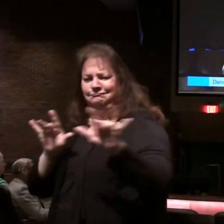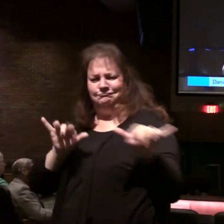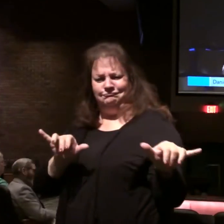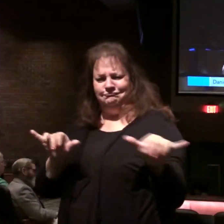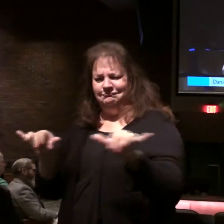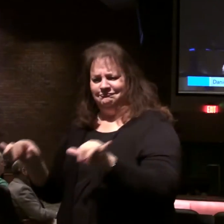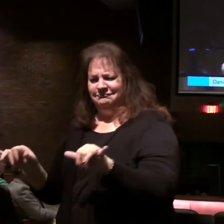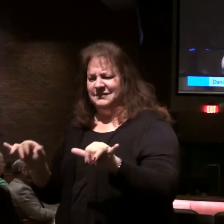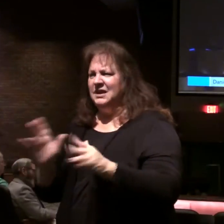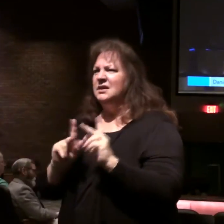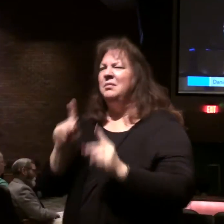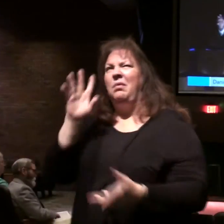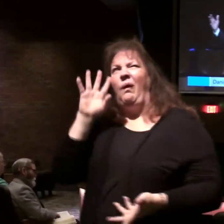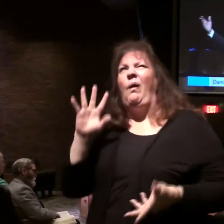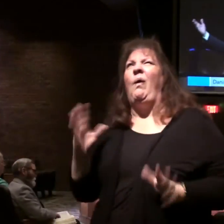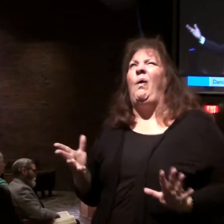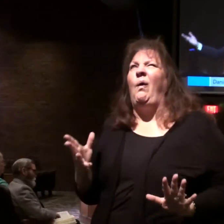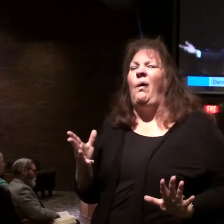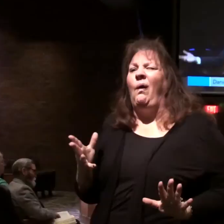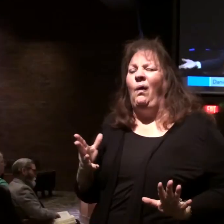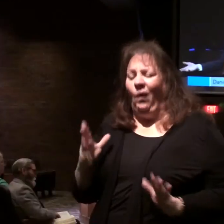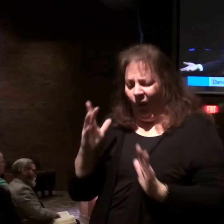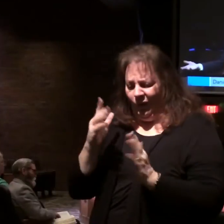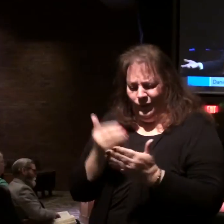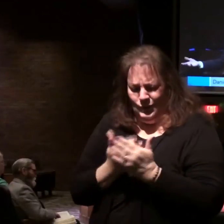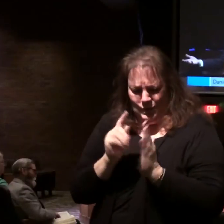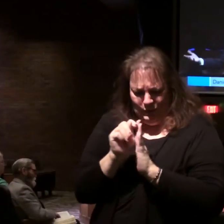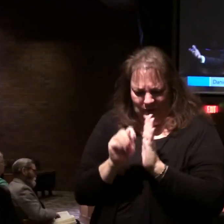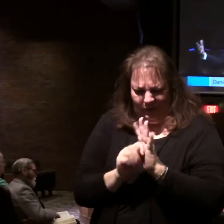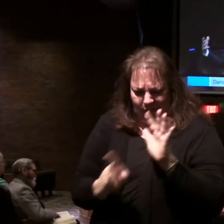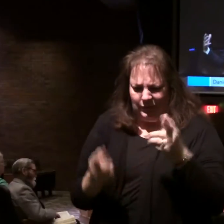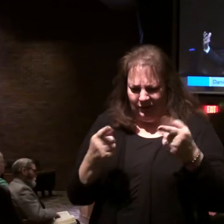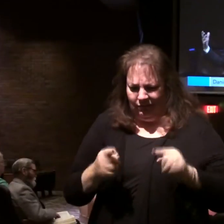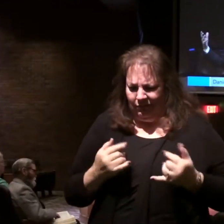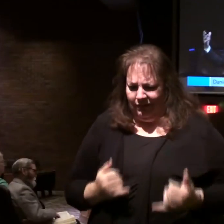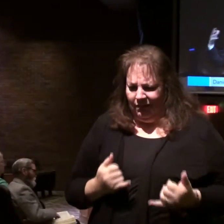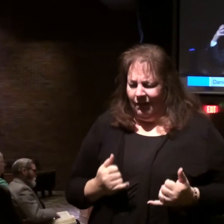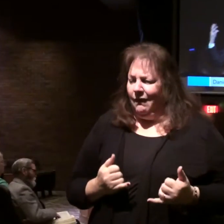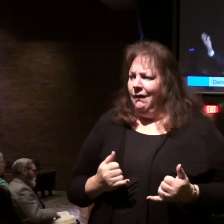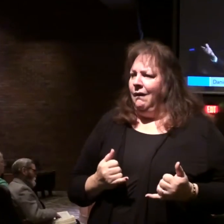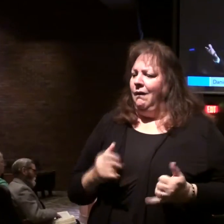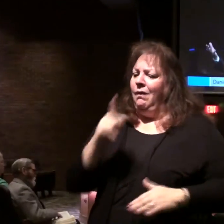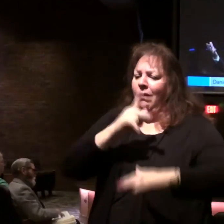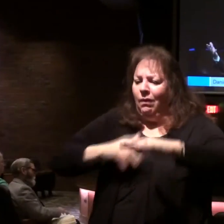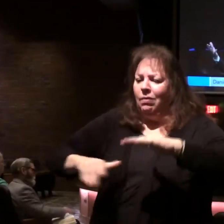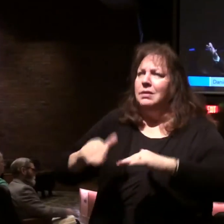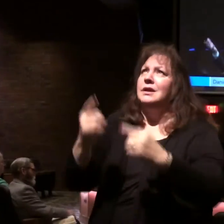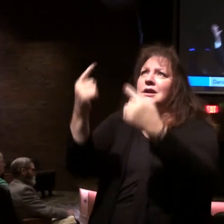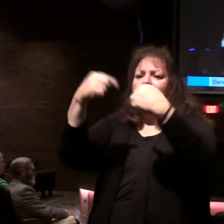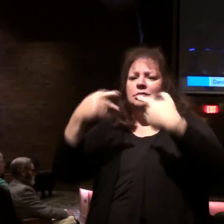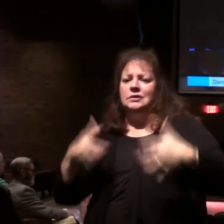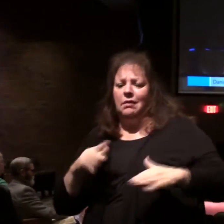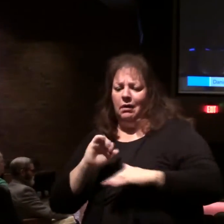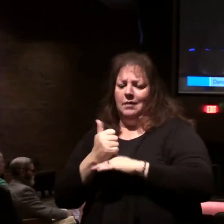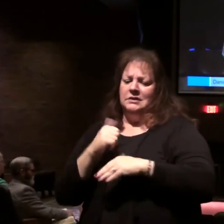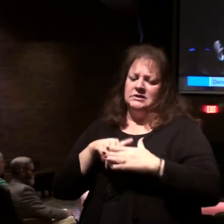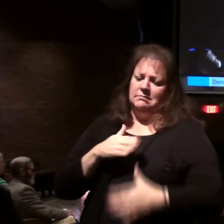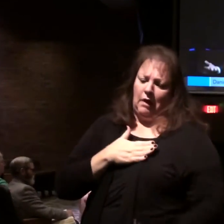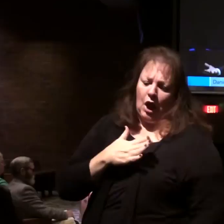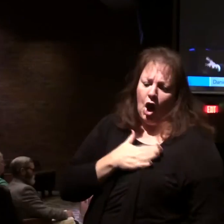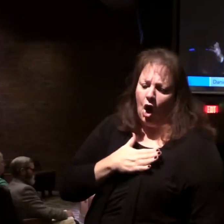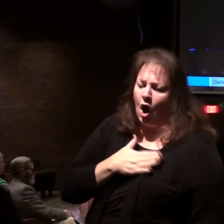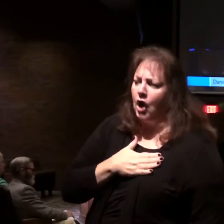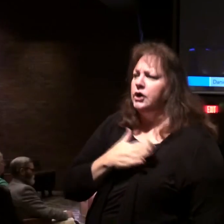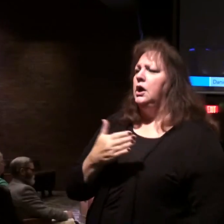Some of their confusion think, well, when the coming of the New Testament, now the kingdom has come, it's in our hearts,